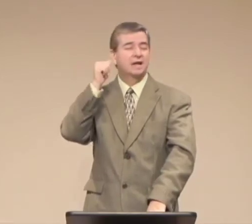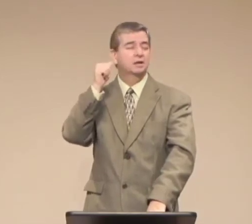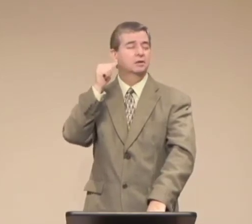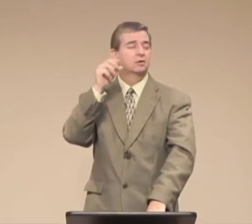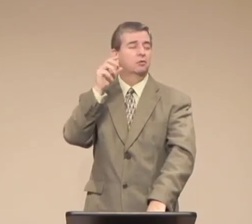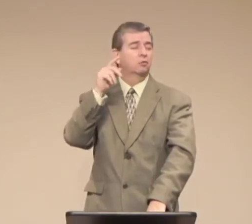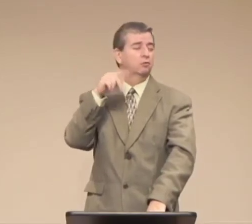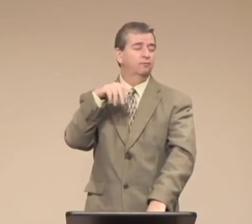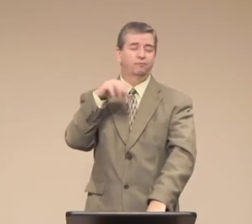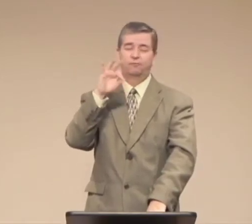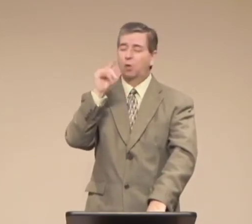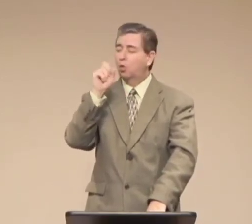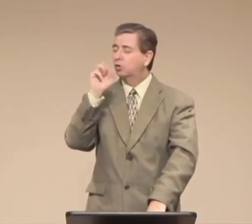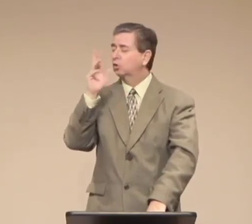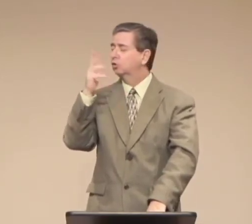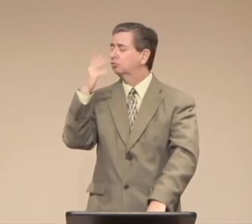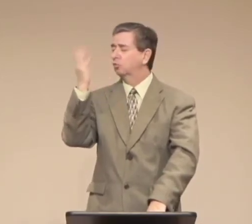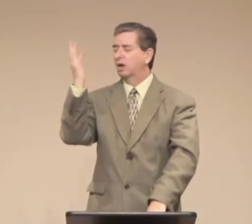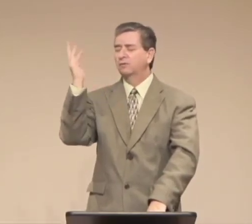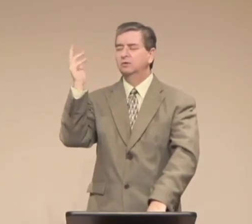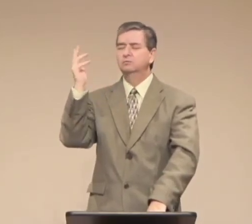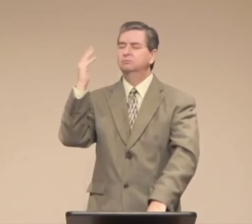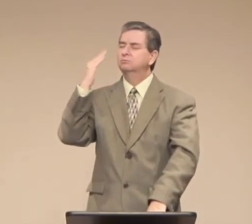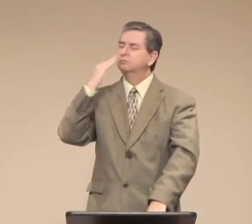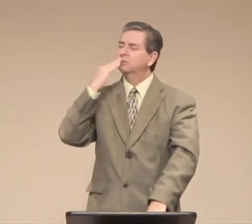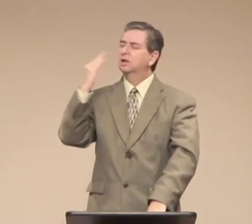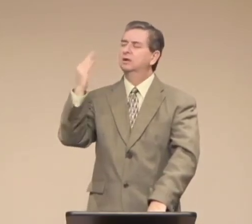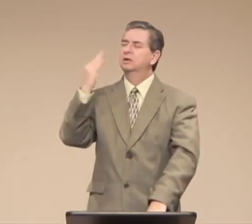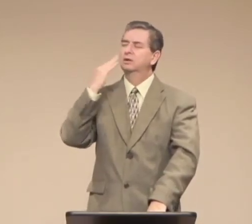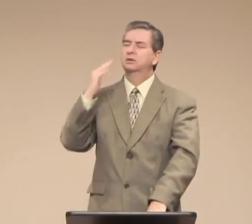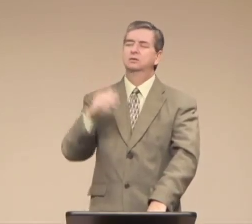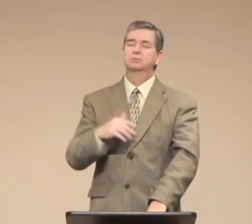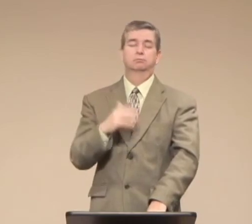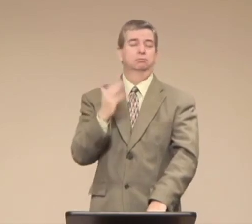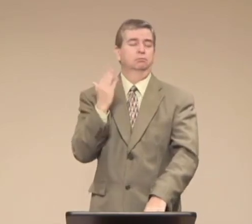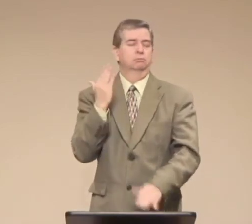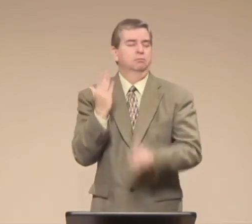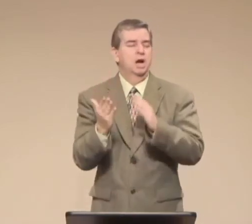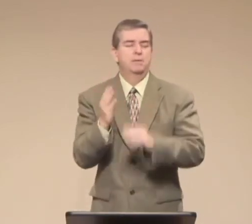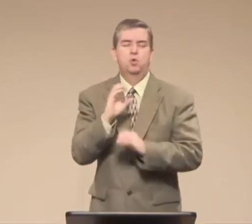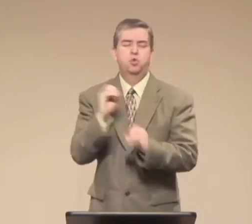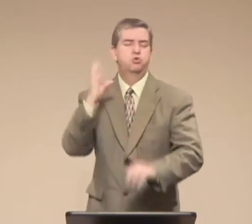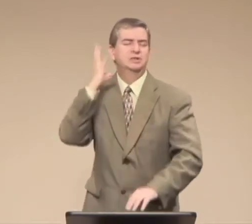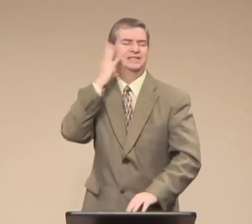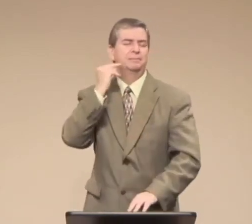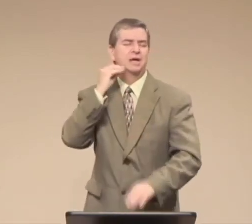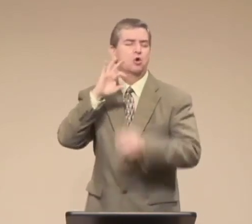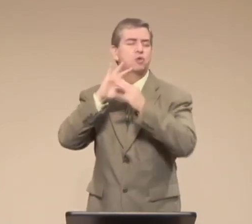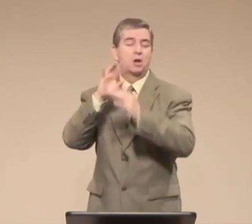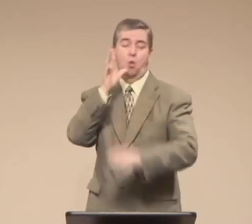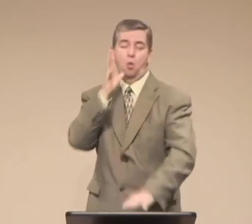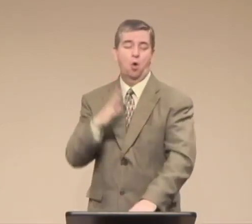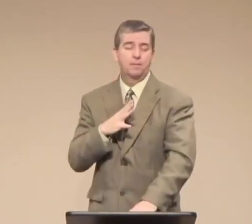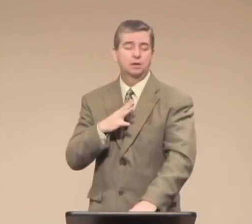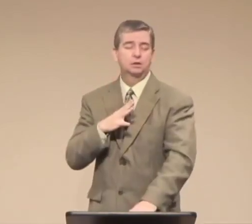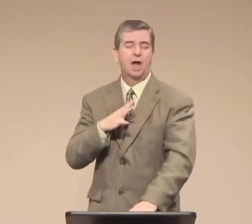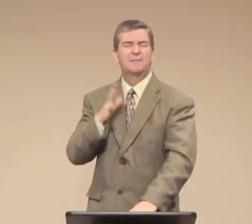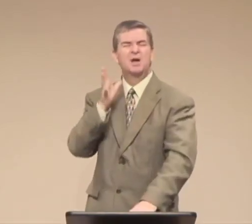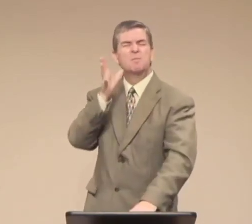Lord, it is today that we've set aside because our mothers and our